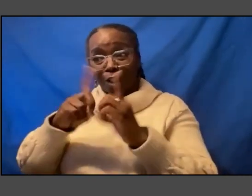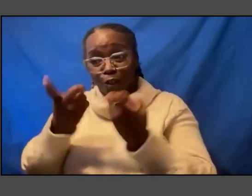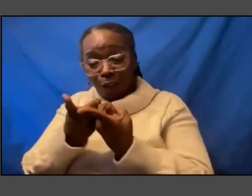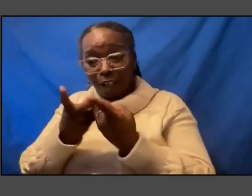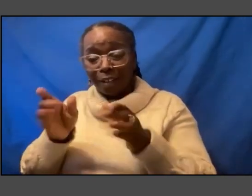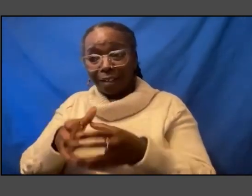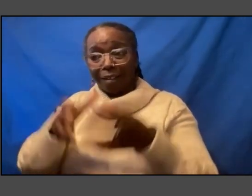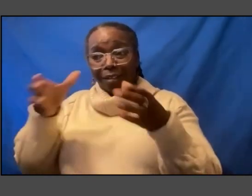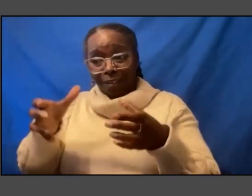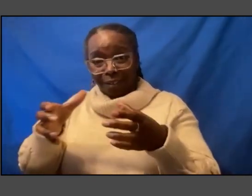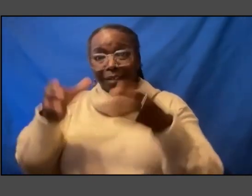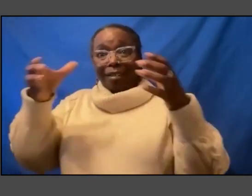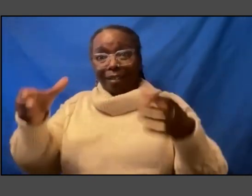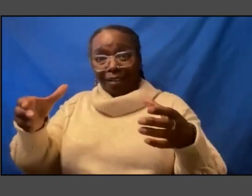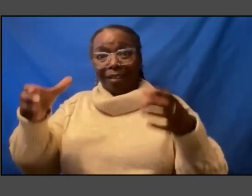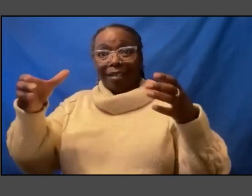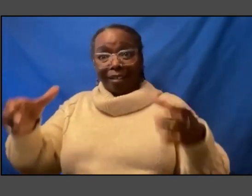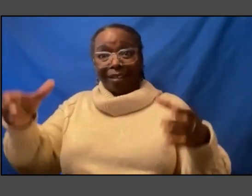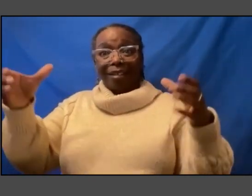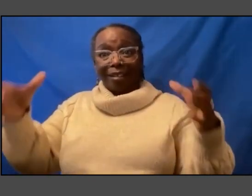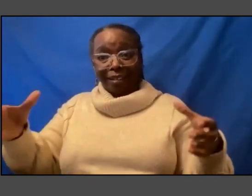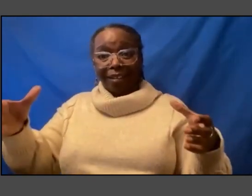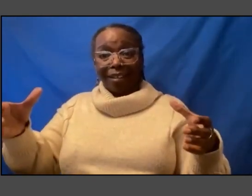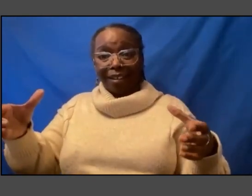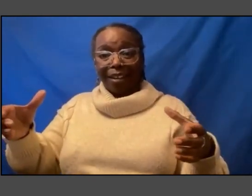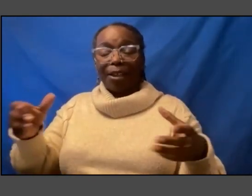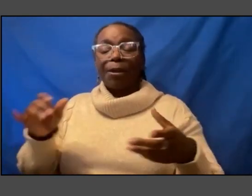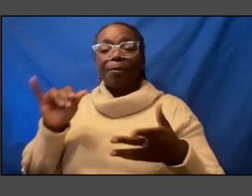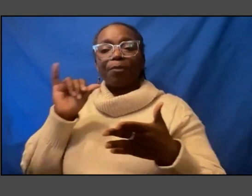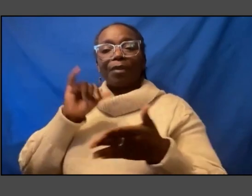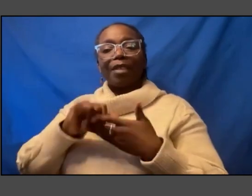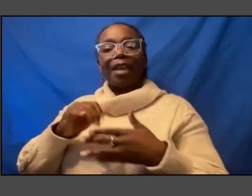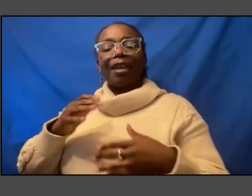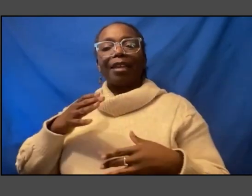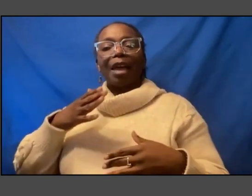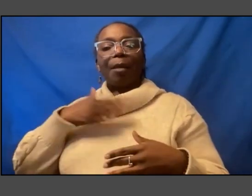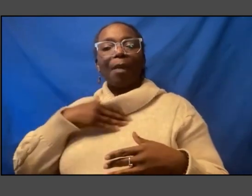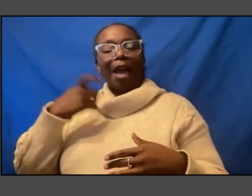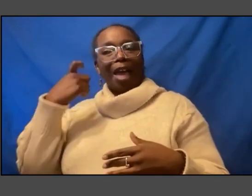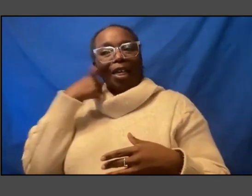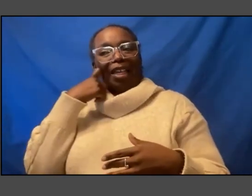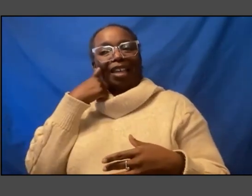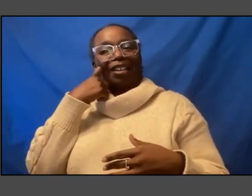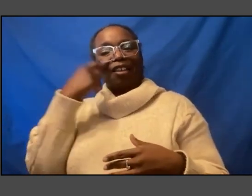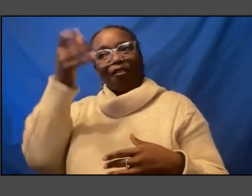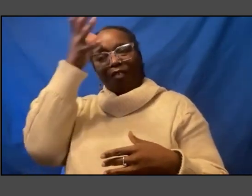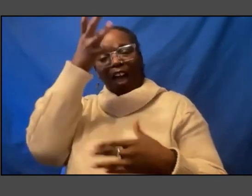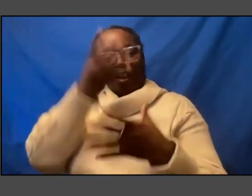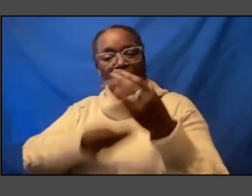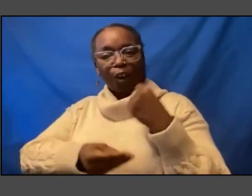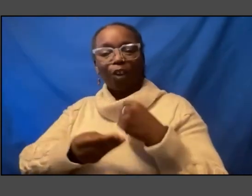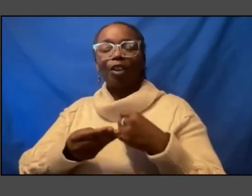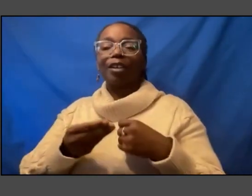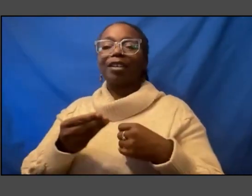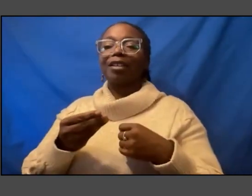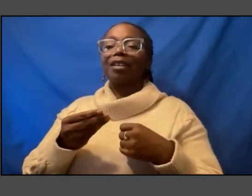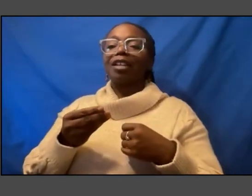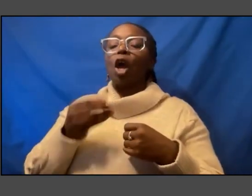and you know what one of the things that that my um late father used to say is always use your voice because someone is always